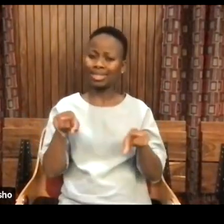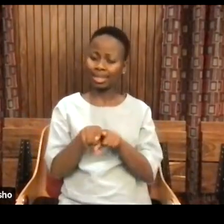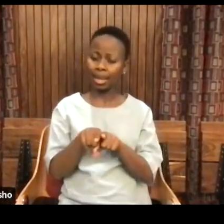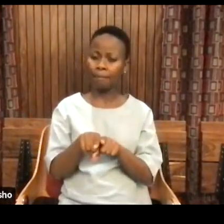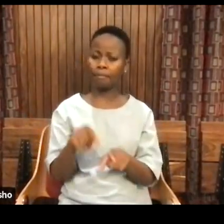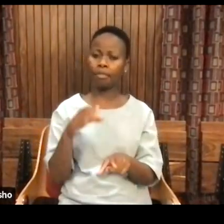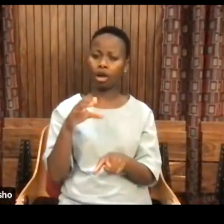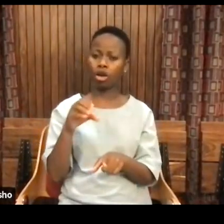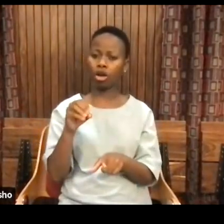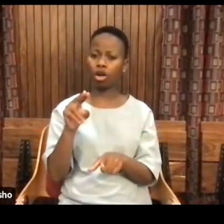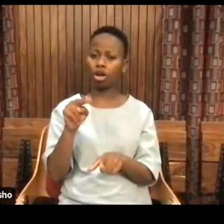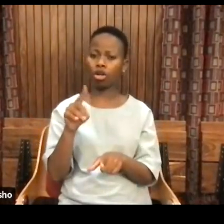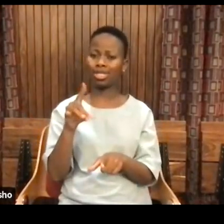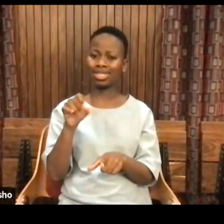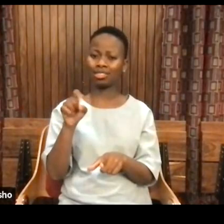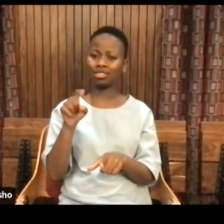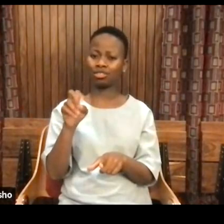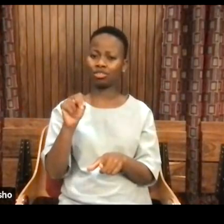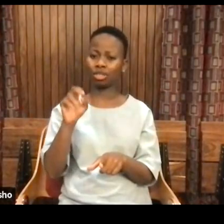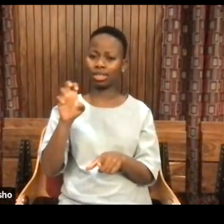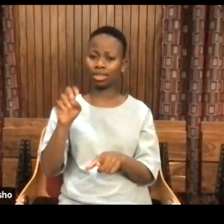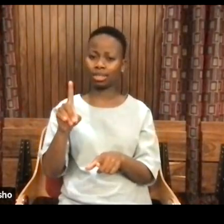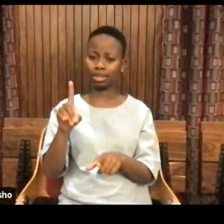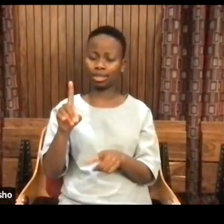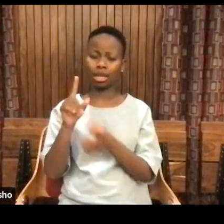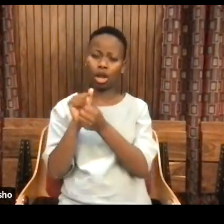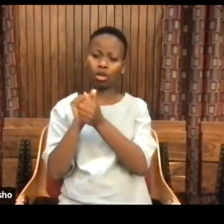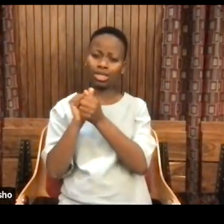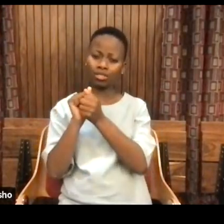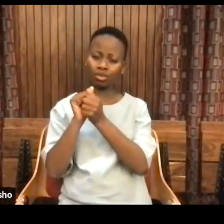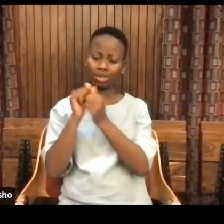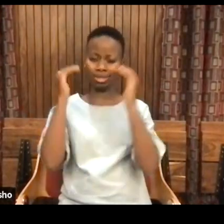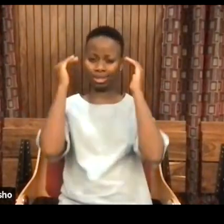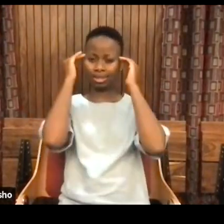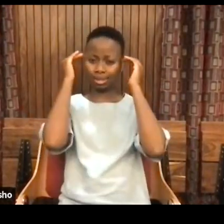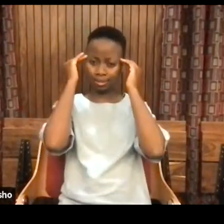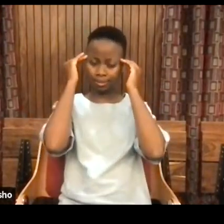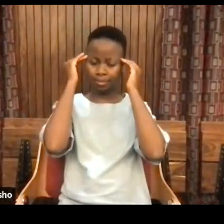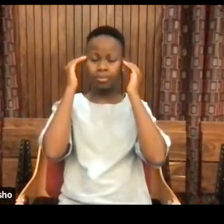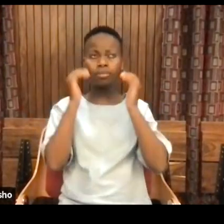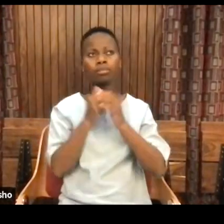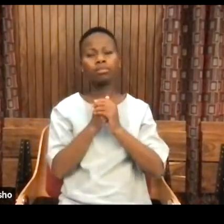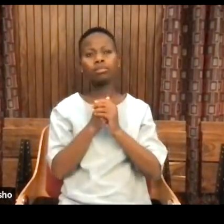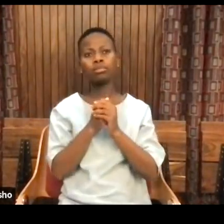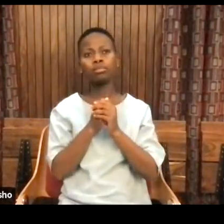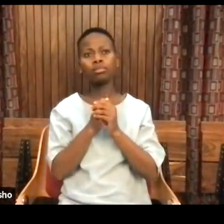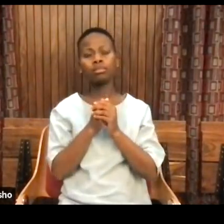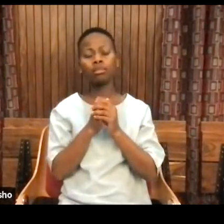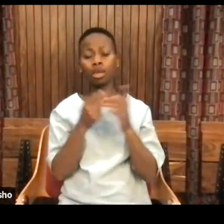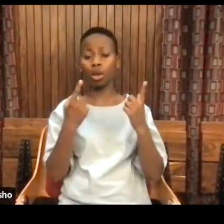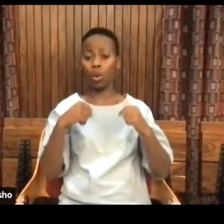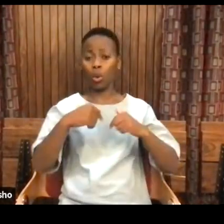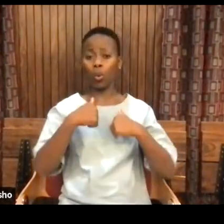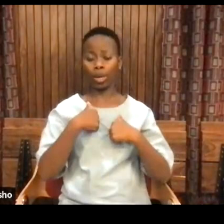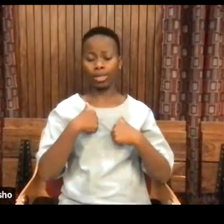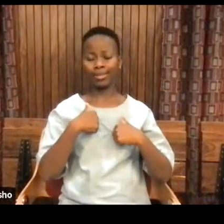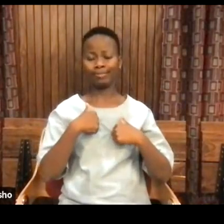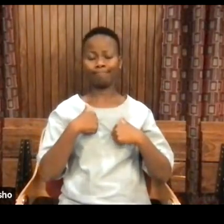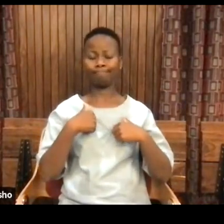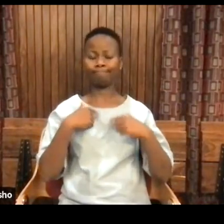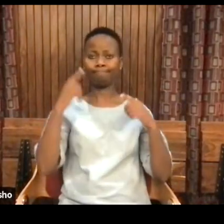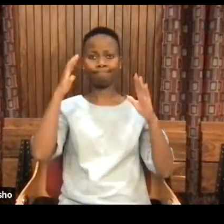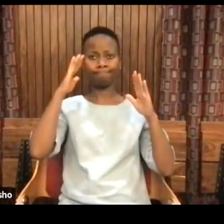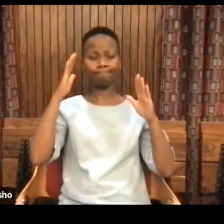And if the conditions we set is premised upon a narcissistic disorder of our